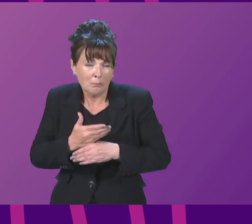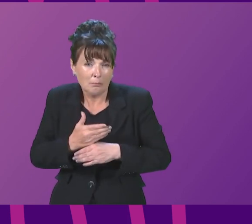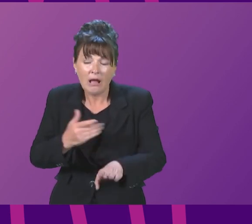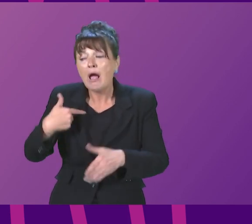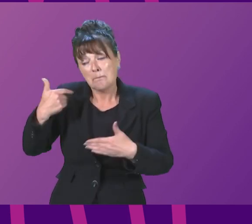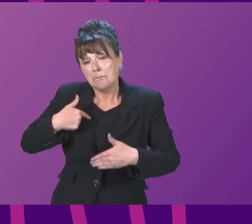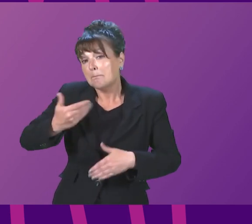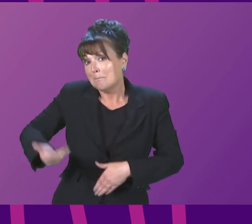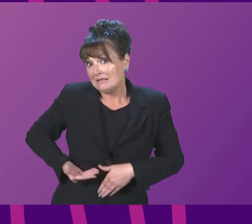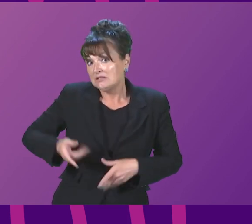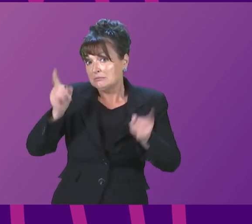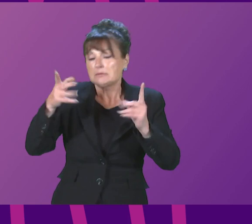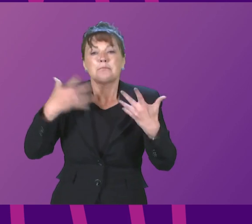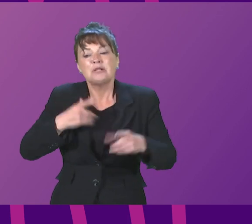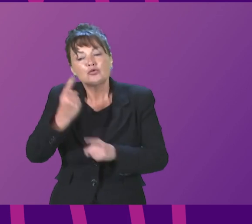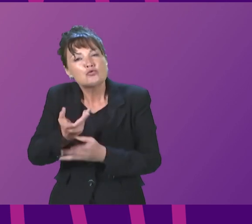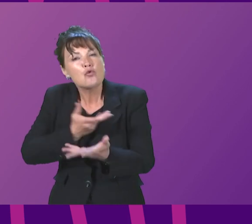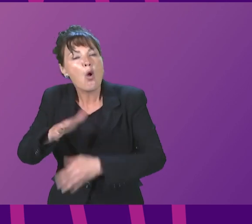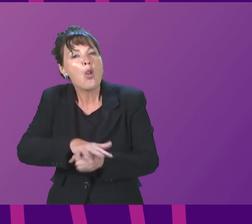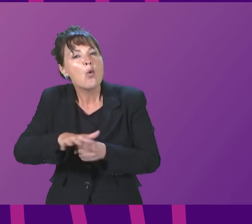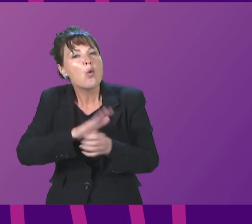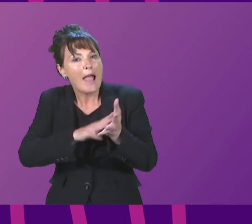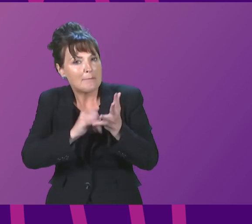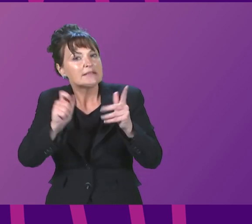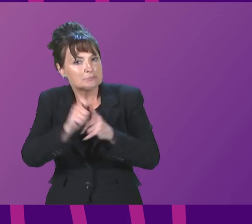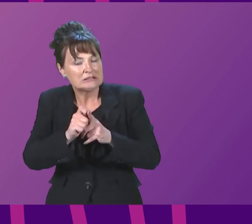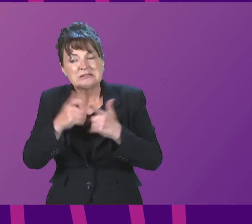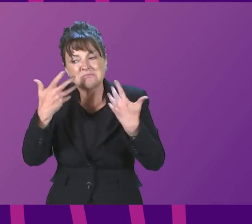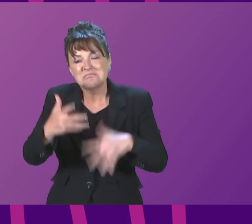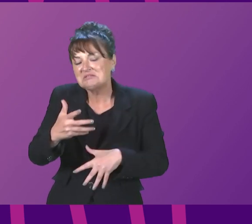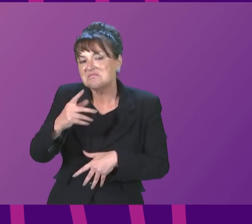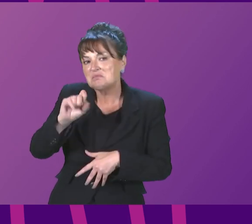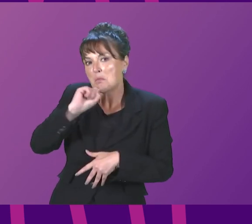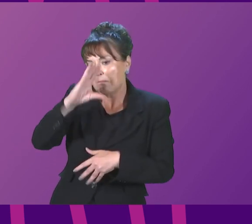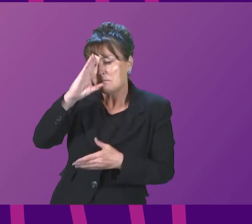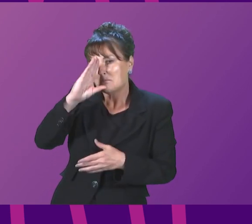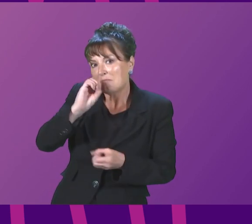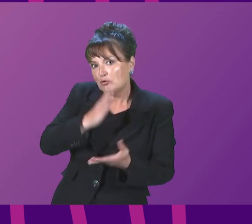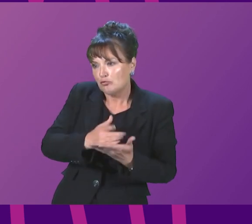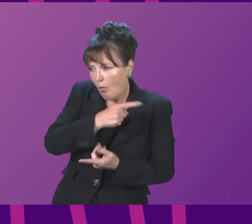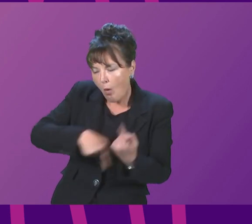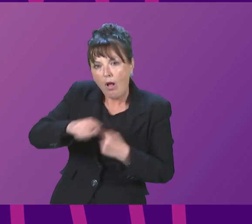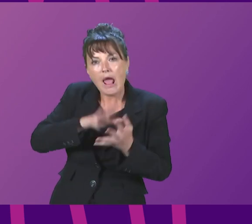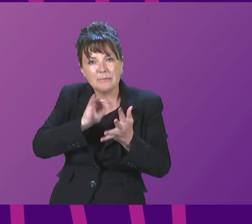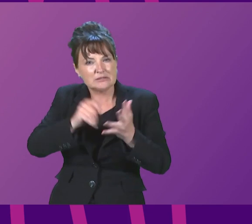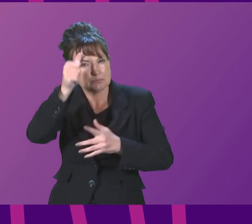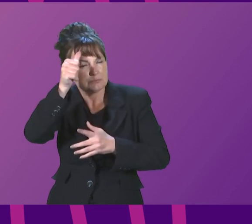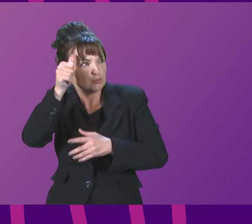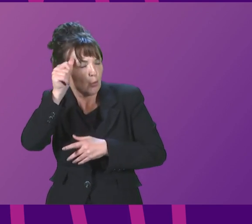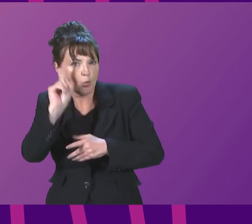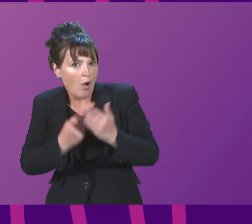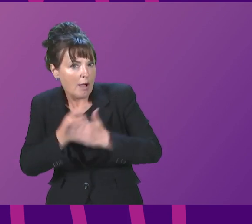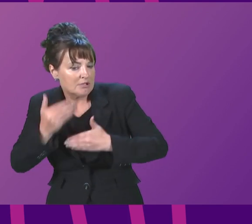local MSPs already and will take steps to ensure that they are kept updated. Sarah Boyack. Thank you, Presiding Officer.